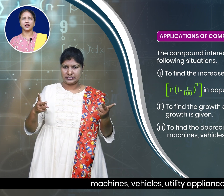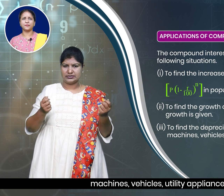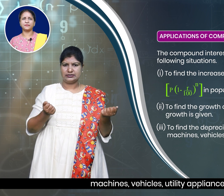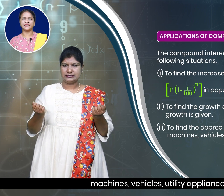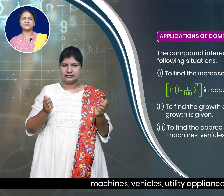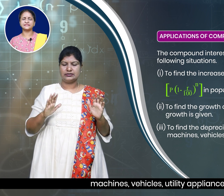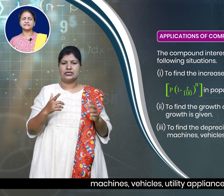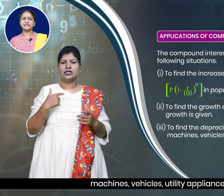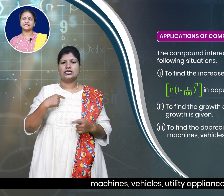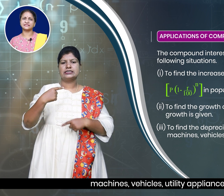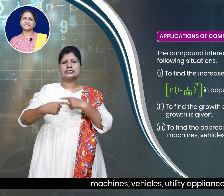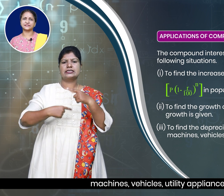appliances etc.